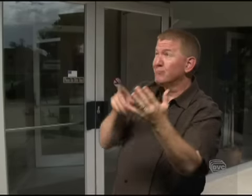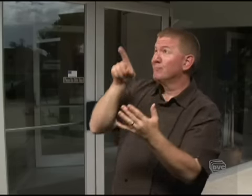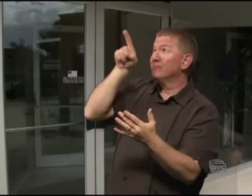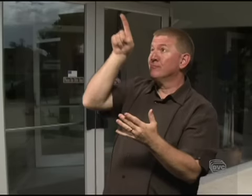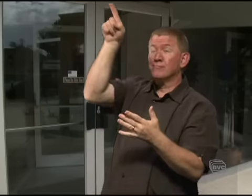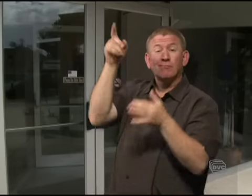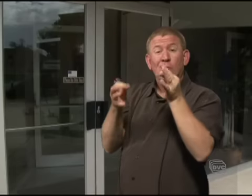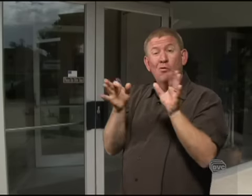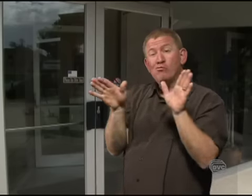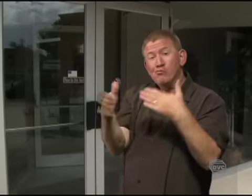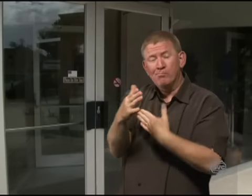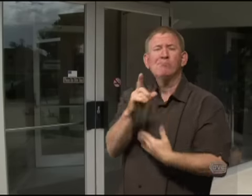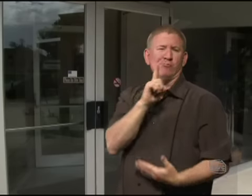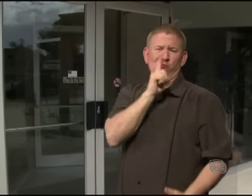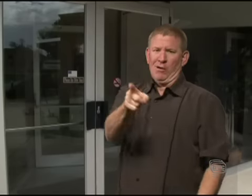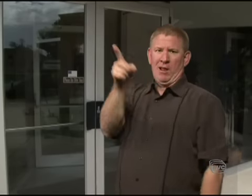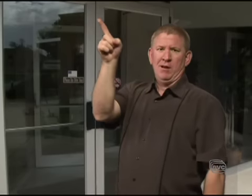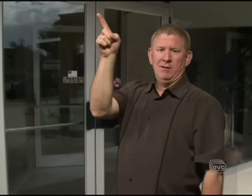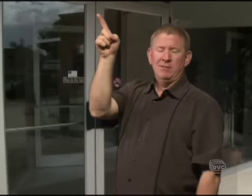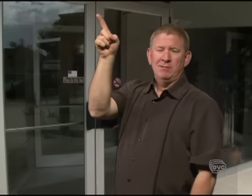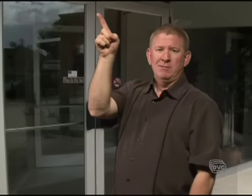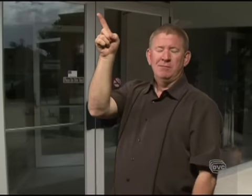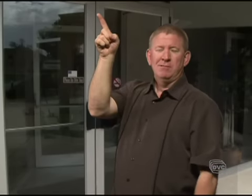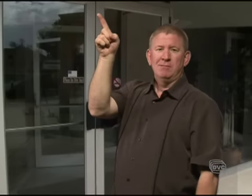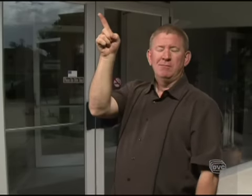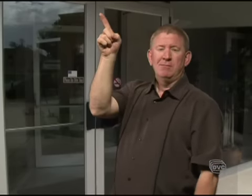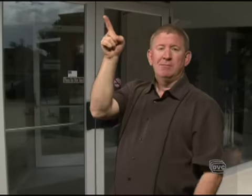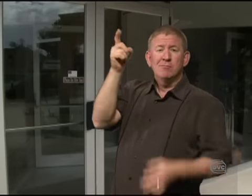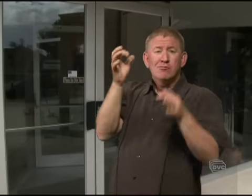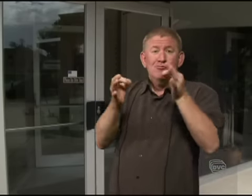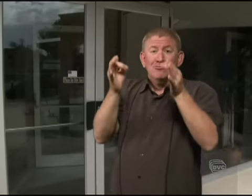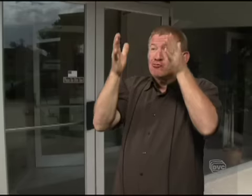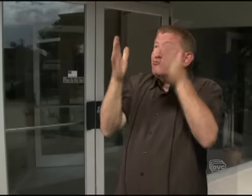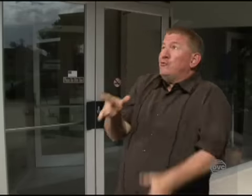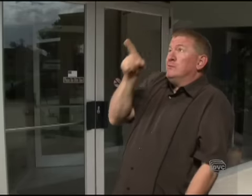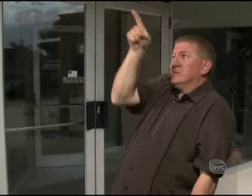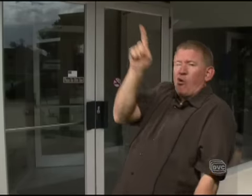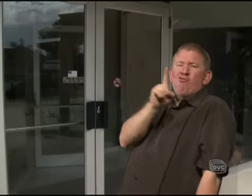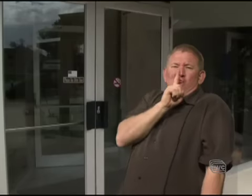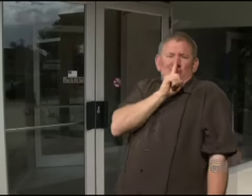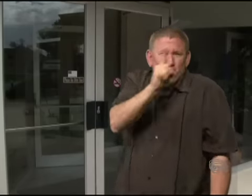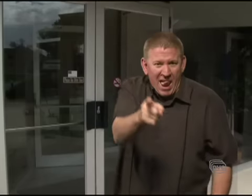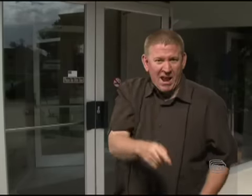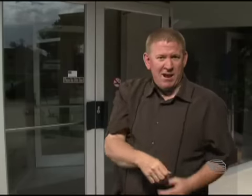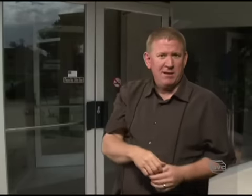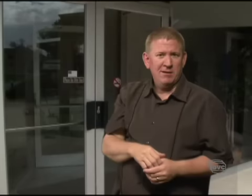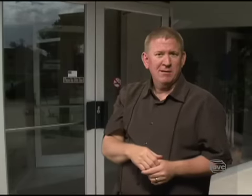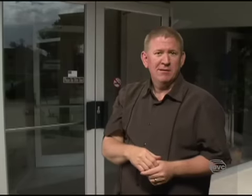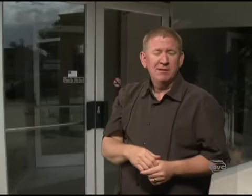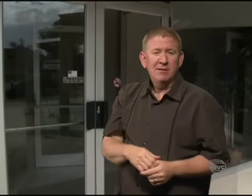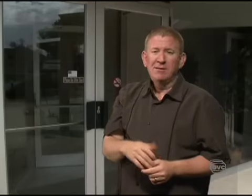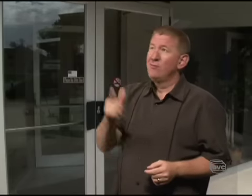realize that is a real courtroom. That is a real judge. God himself